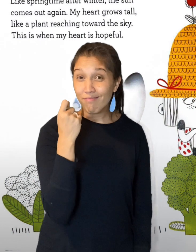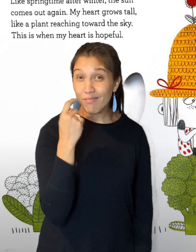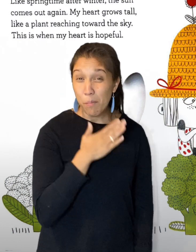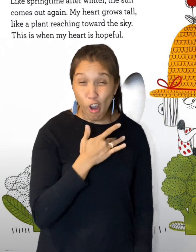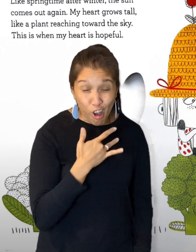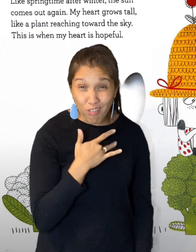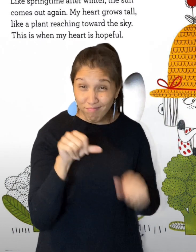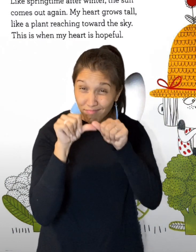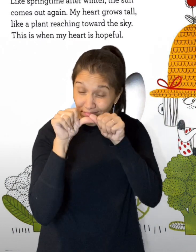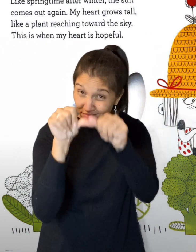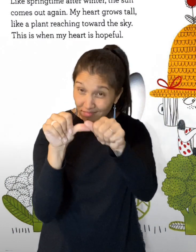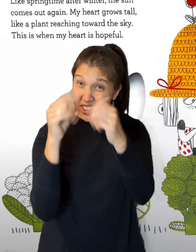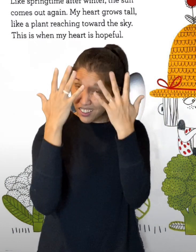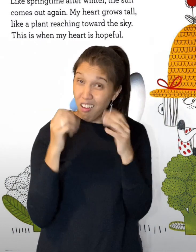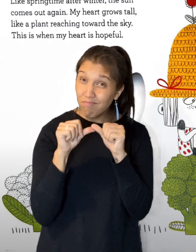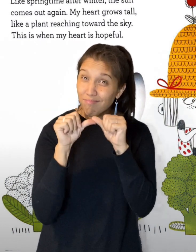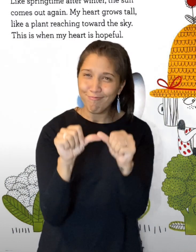But my heart doesn't stay sad.